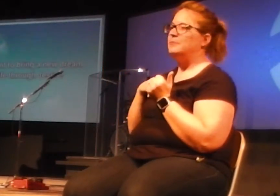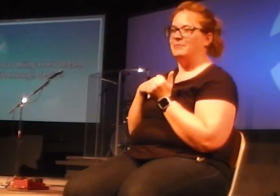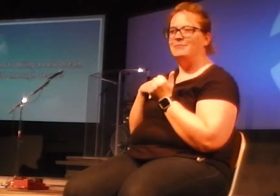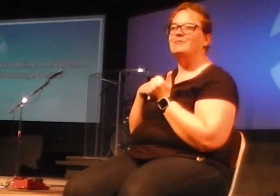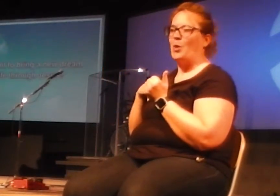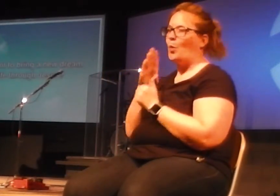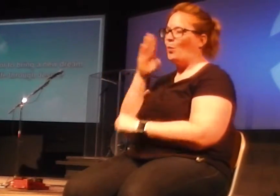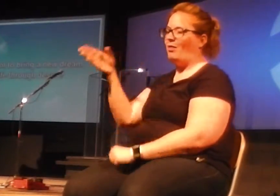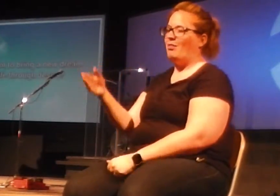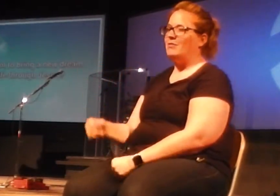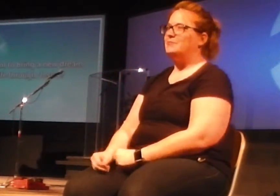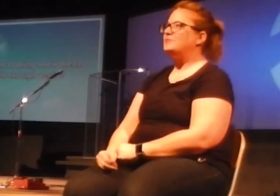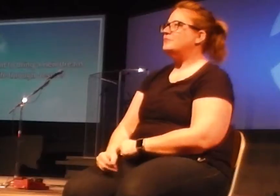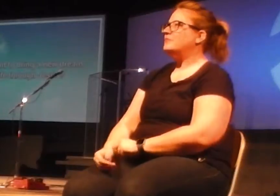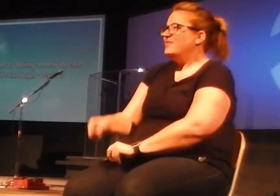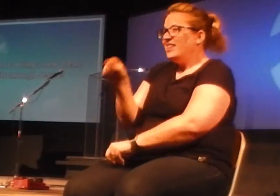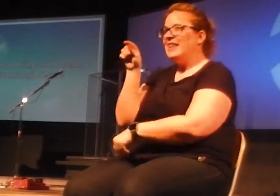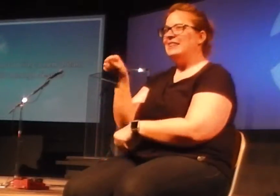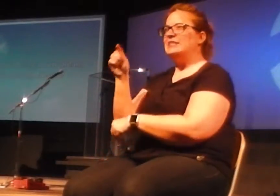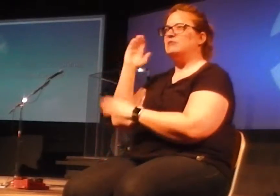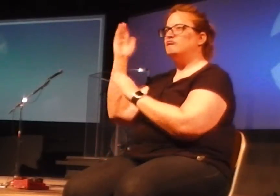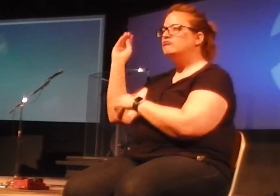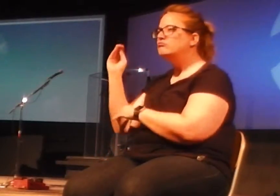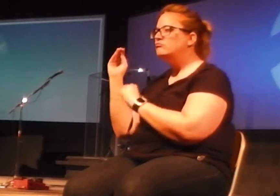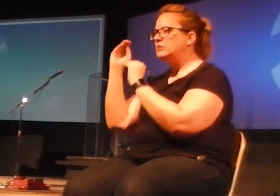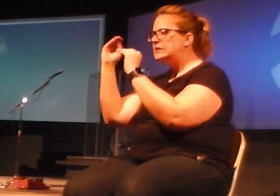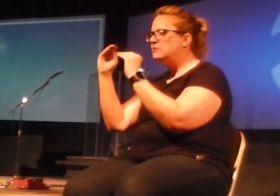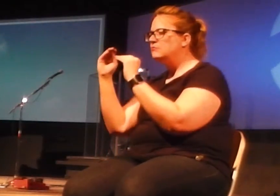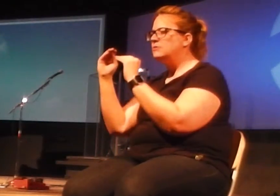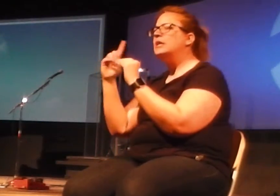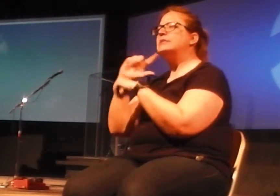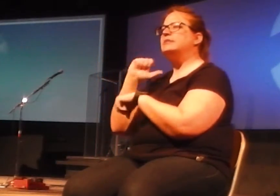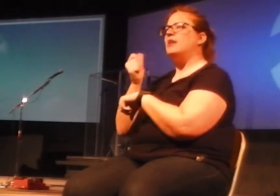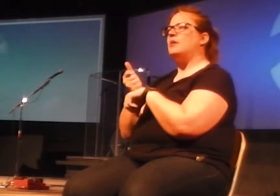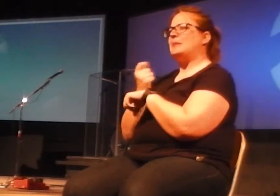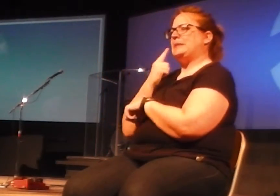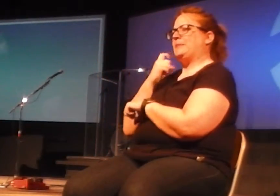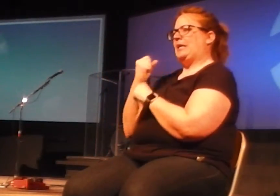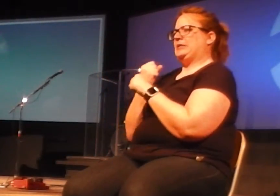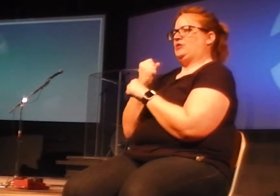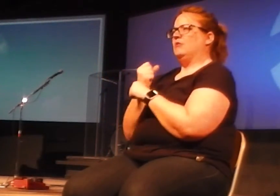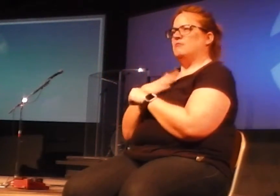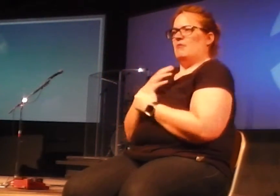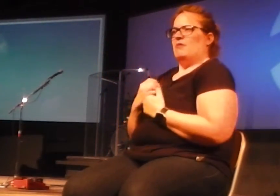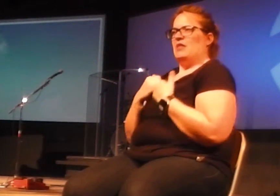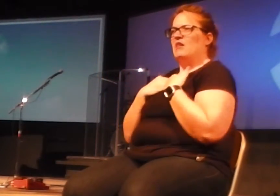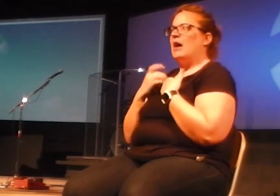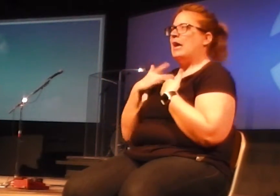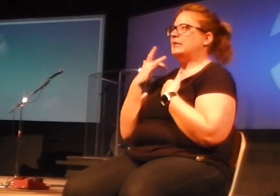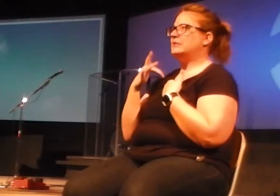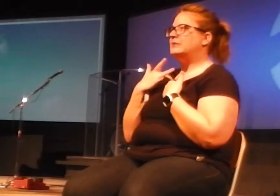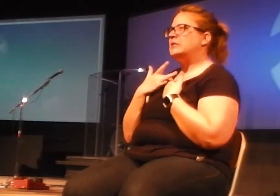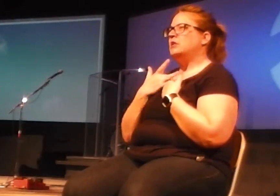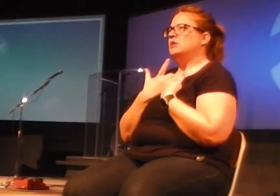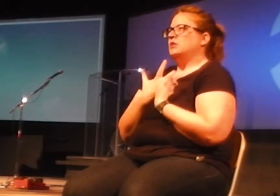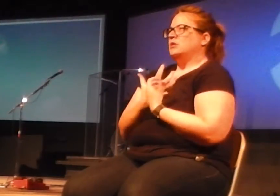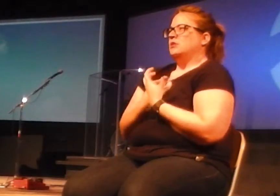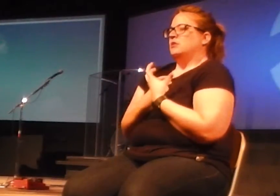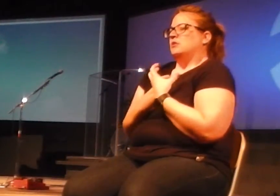I told you this whole series was predicated kind of for me, kind of came out of this past year of my life. It's been kind of a season of exile for me. And it